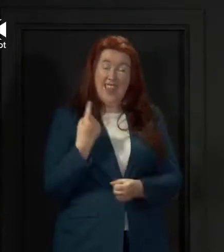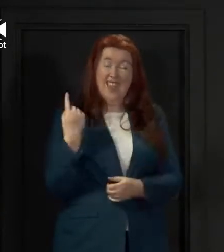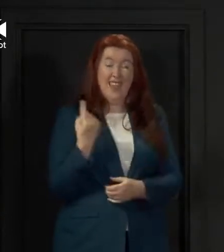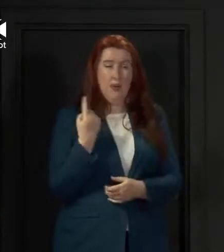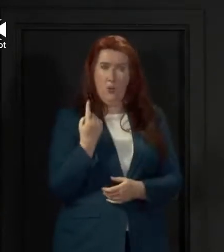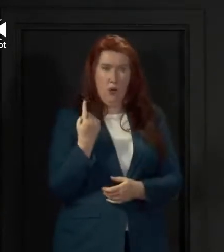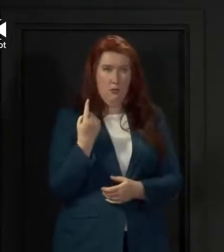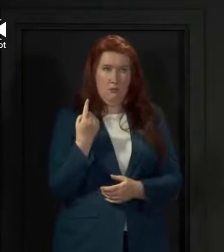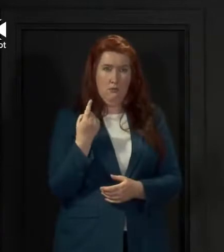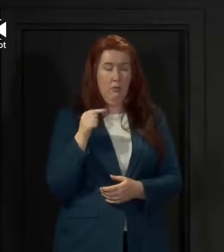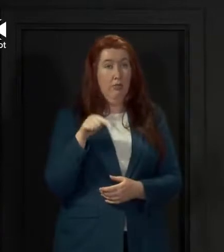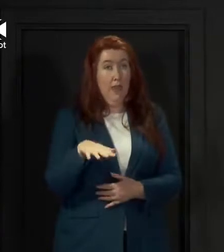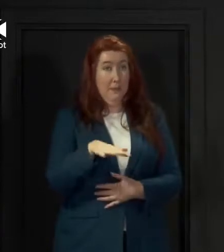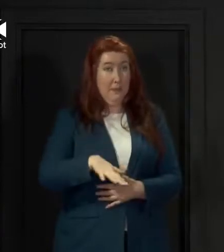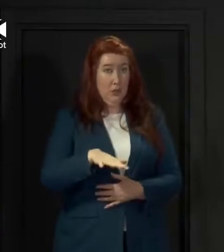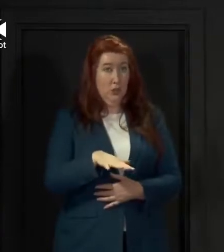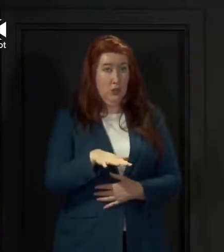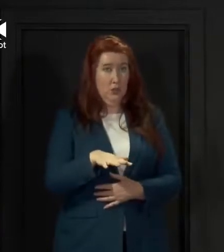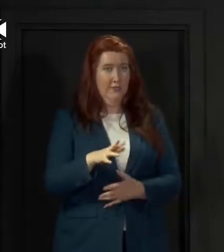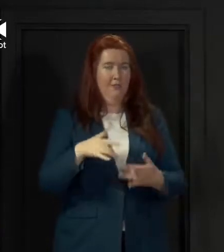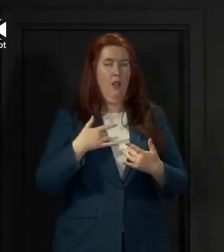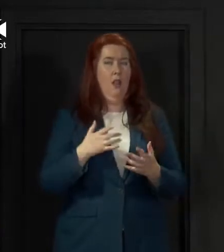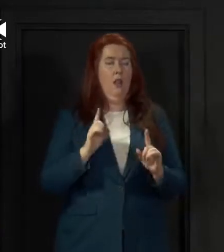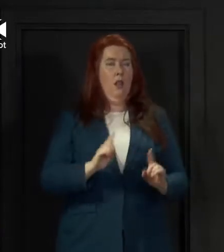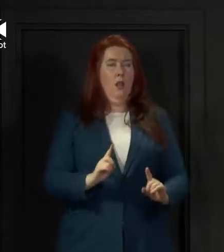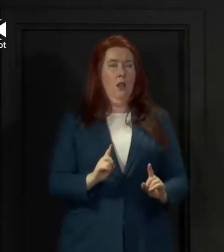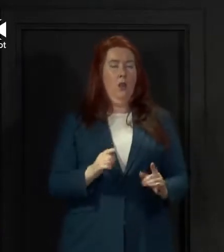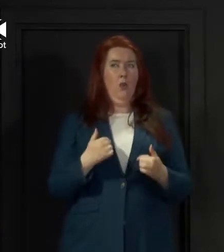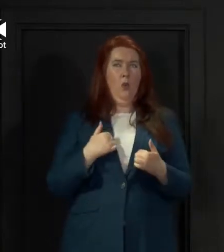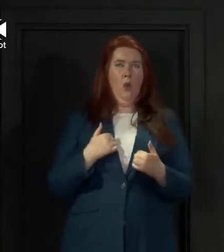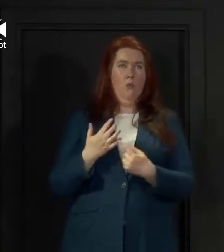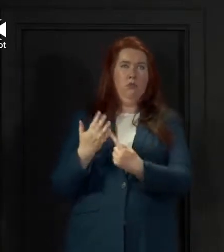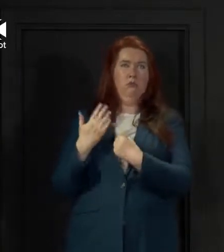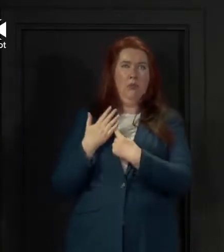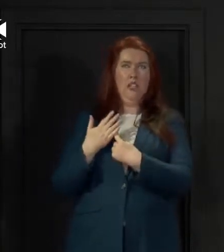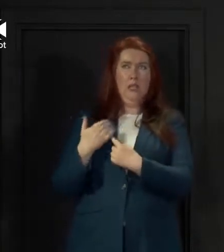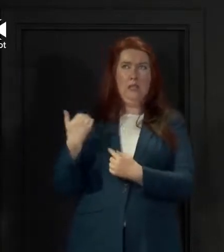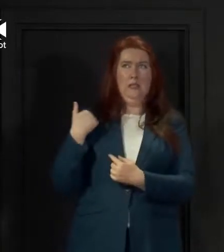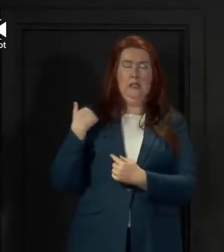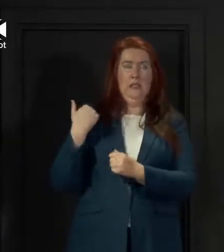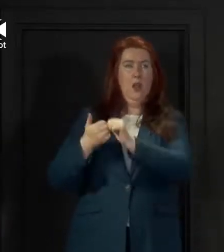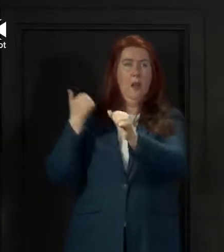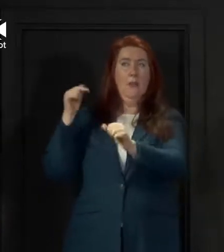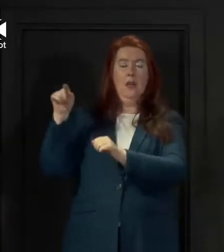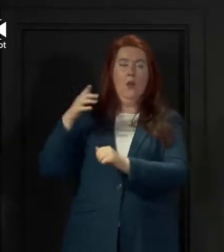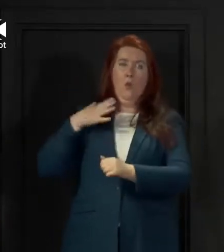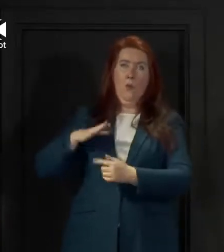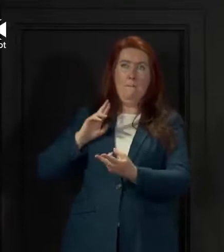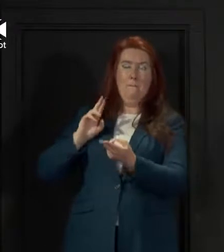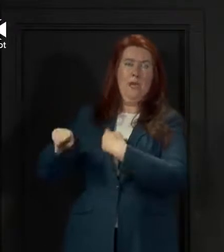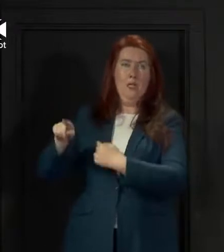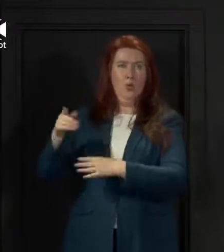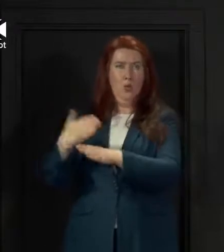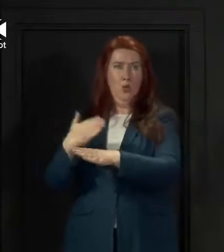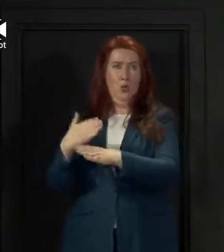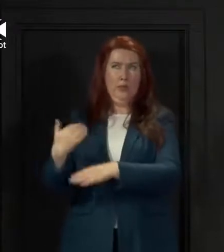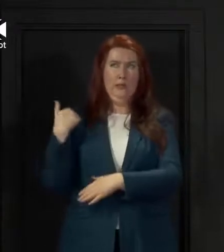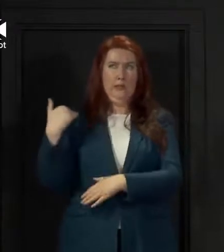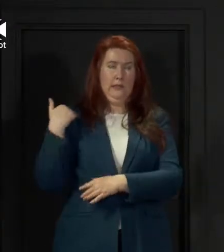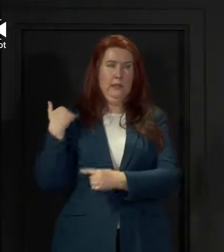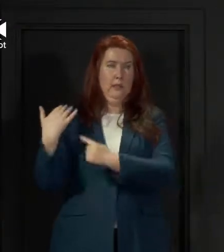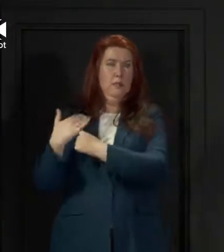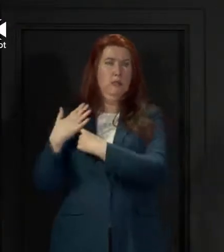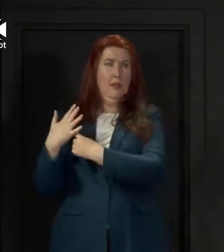in that position where they feel that they are being pressurised by their employer to return to work